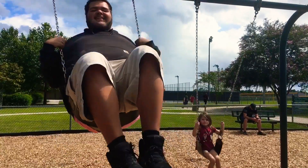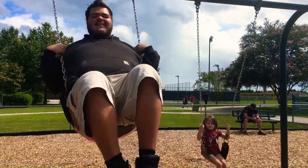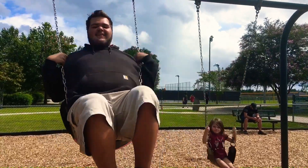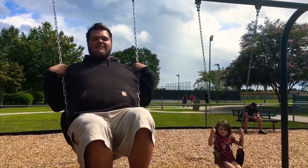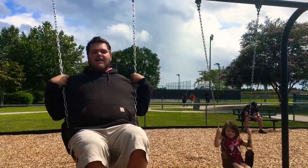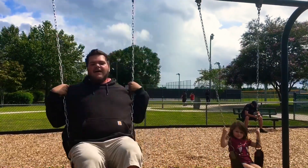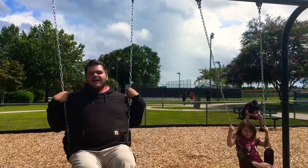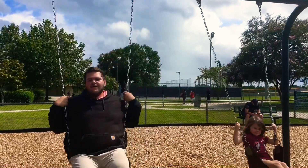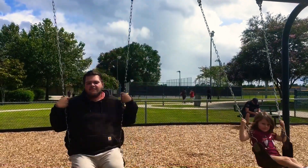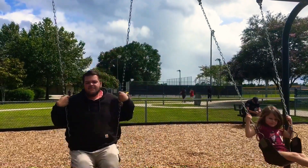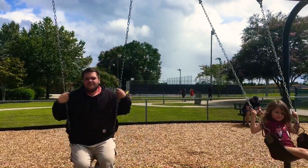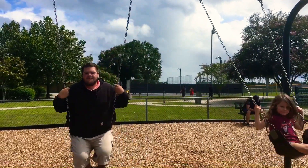how